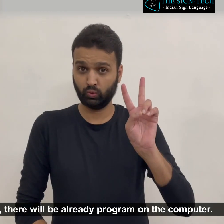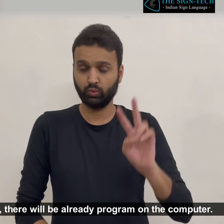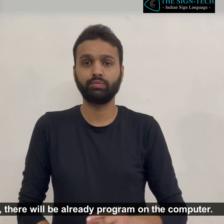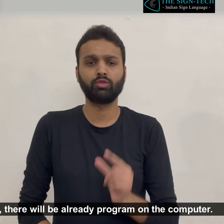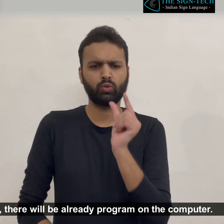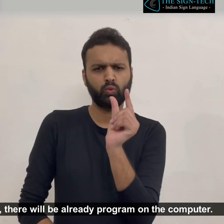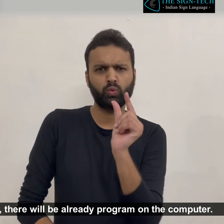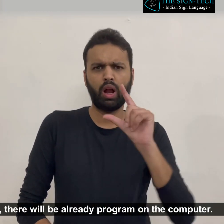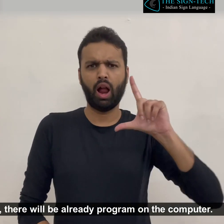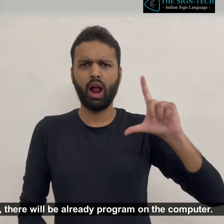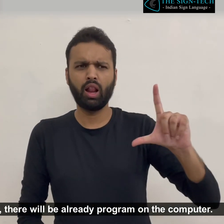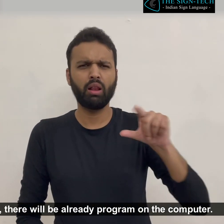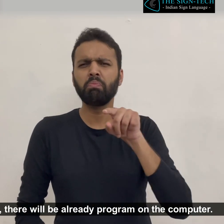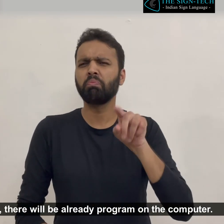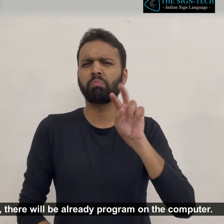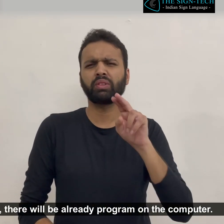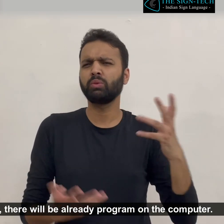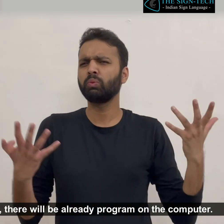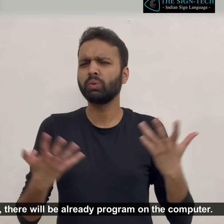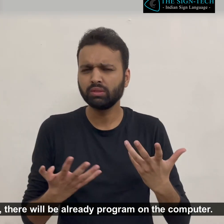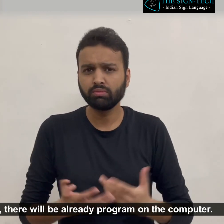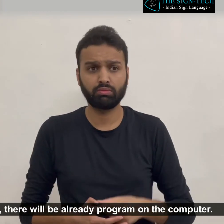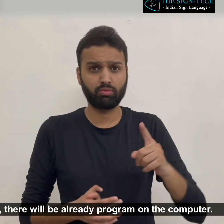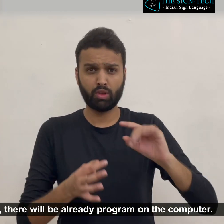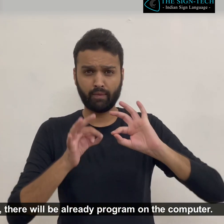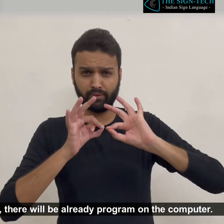In unsupervised learning, there will be already programmed on the computer.